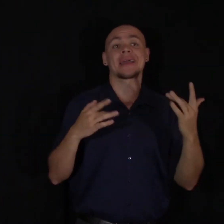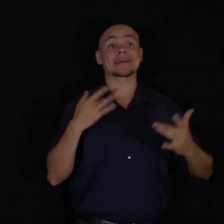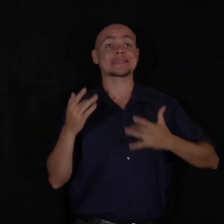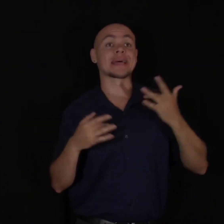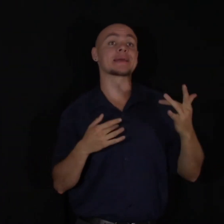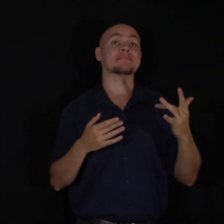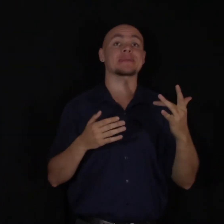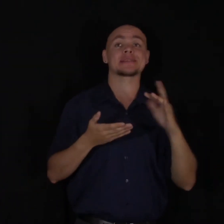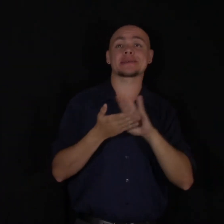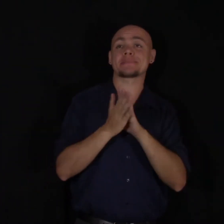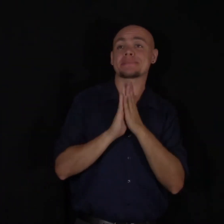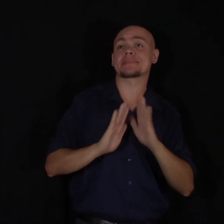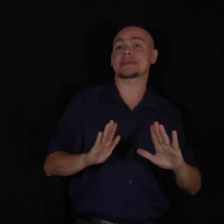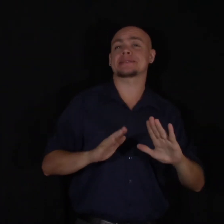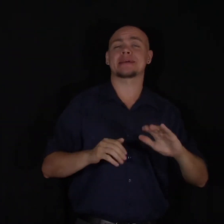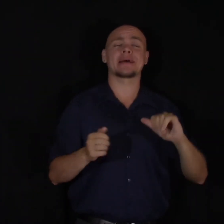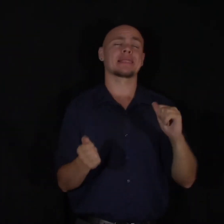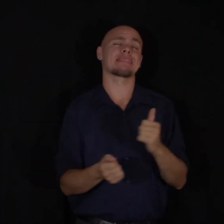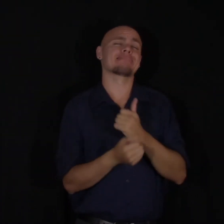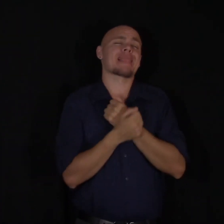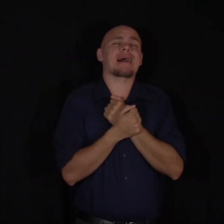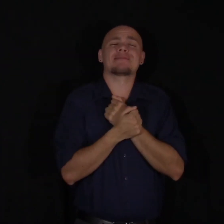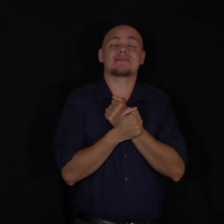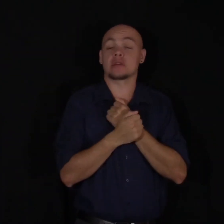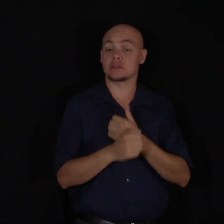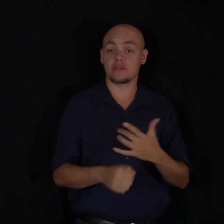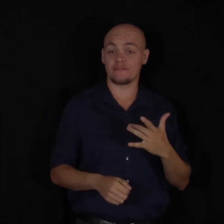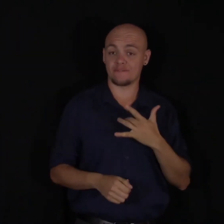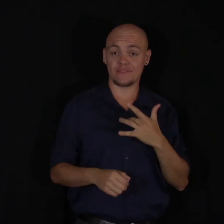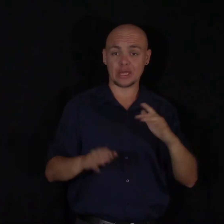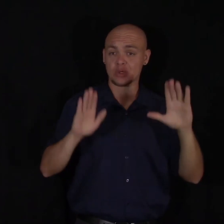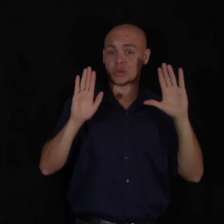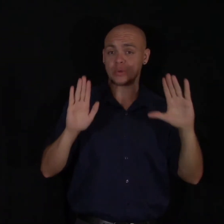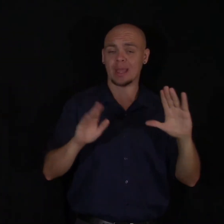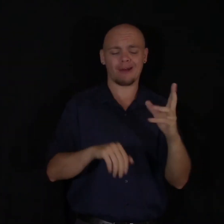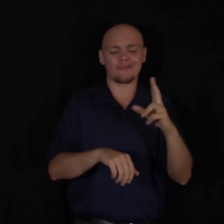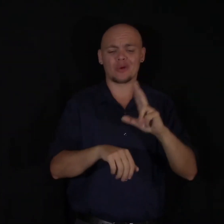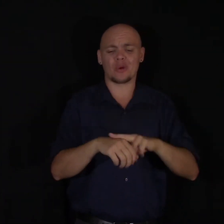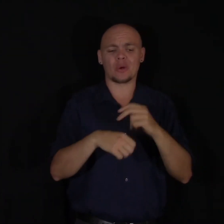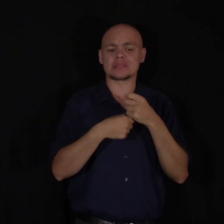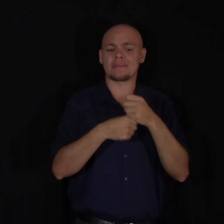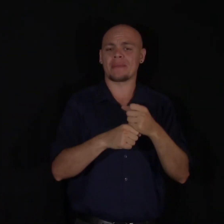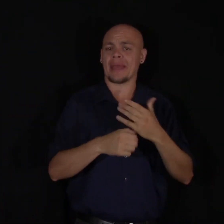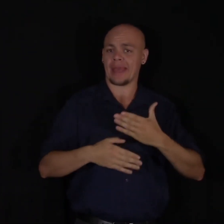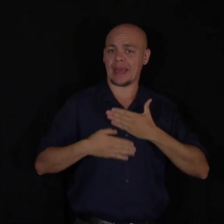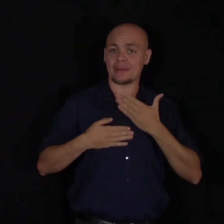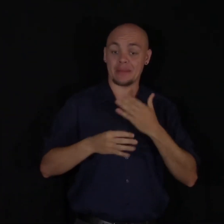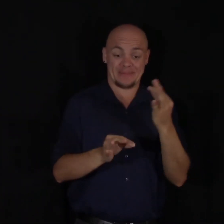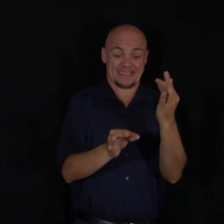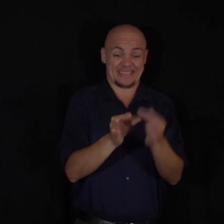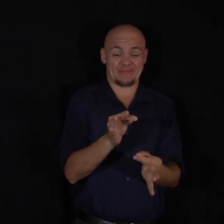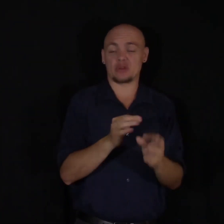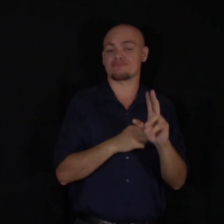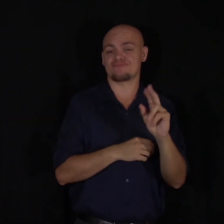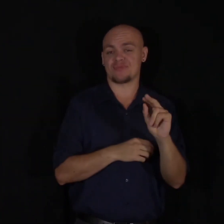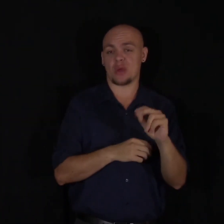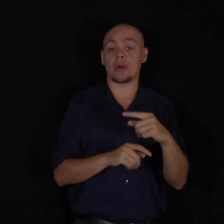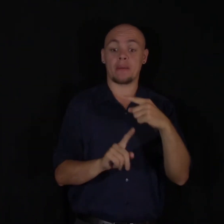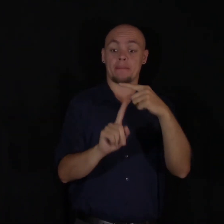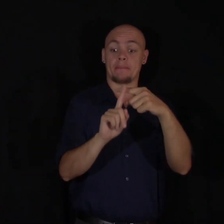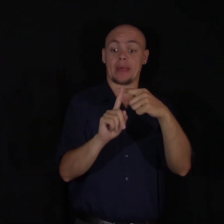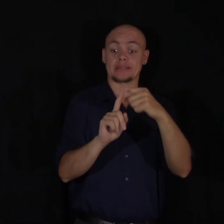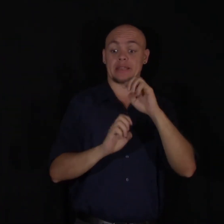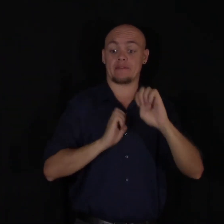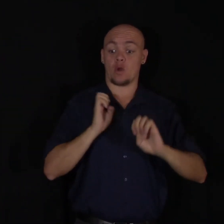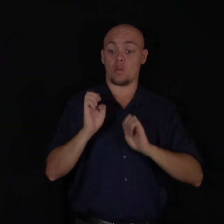peace. Of course they're going to make you feel great. Of course they're going to make you happy. But it's not as simple as that. These positive emotions